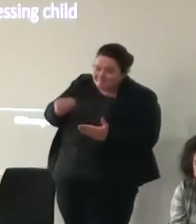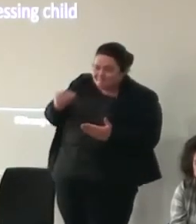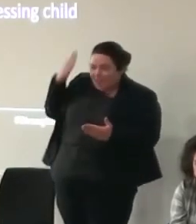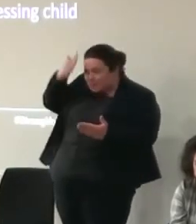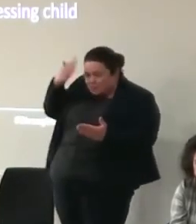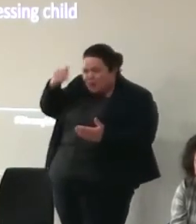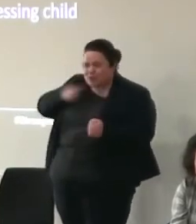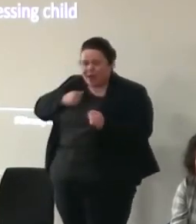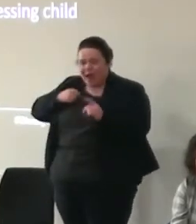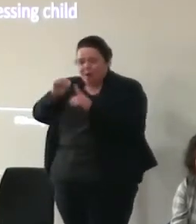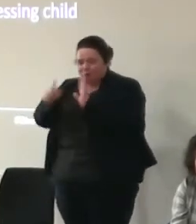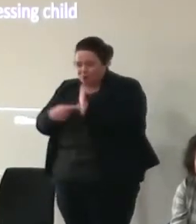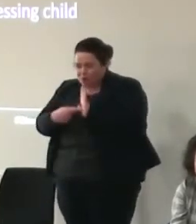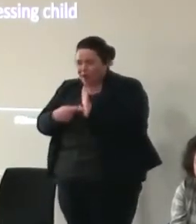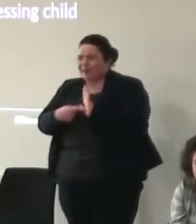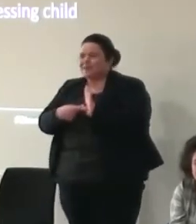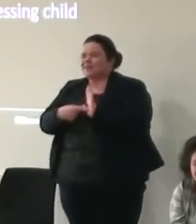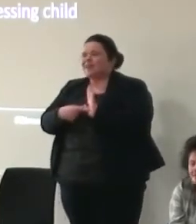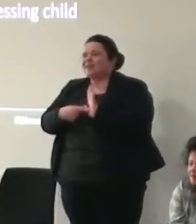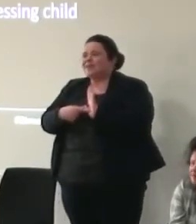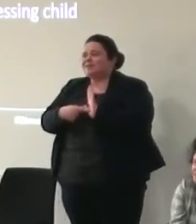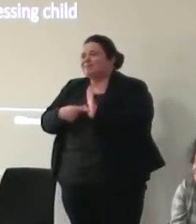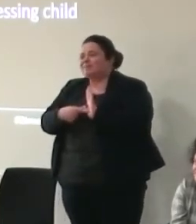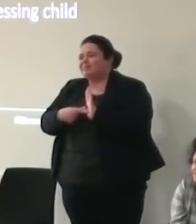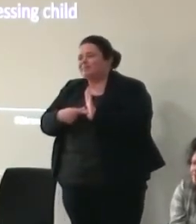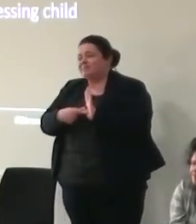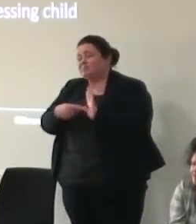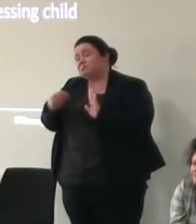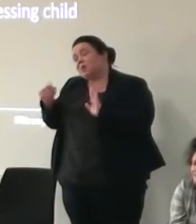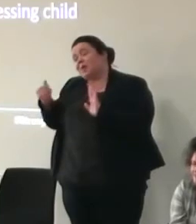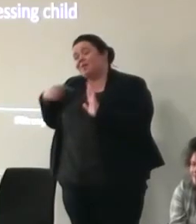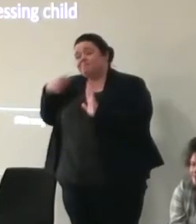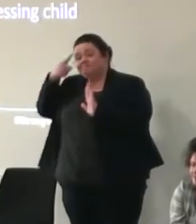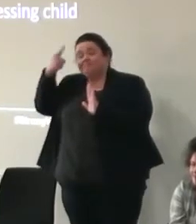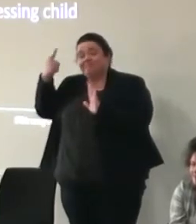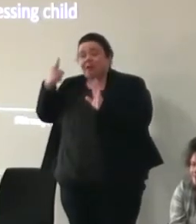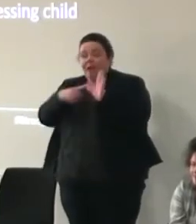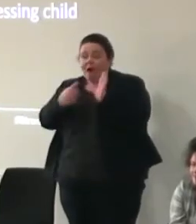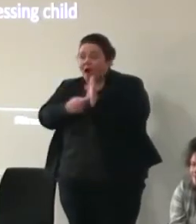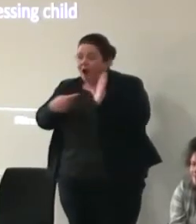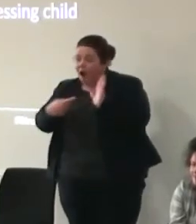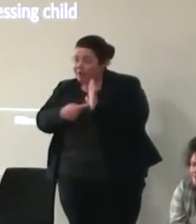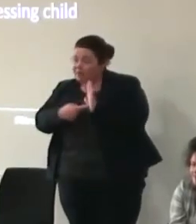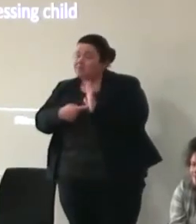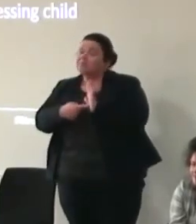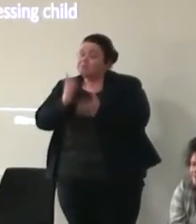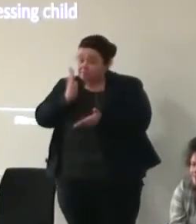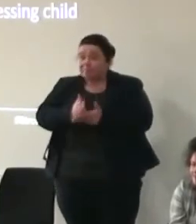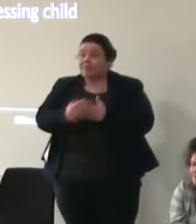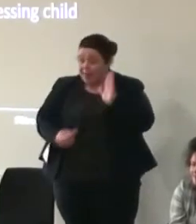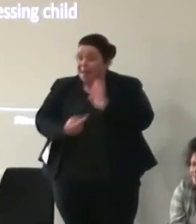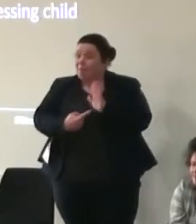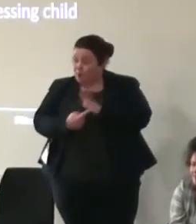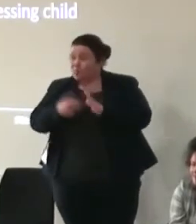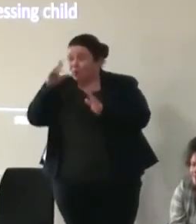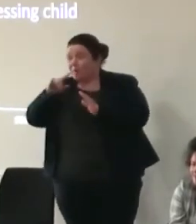and i think we assume as a sector sometimes that art is um as important to young people as